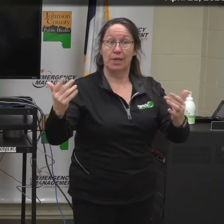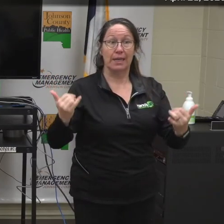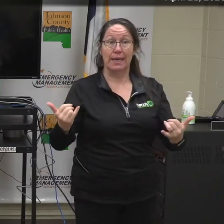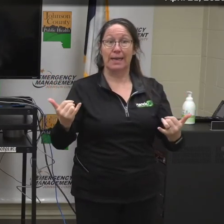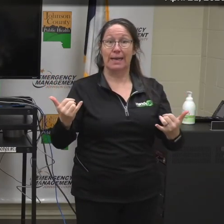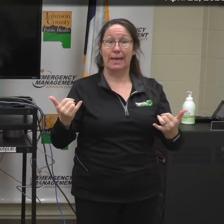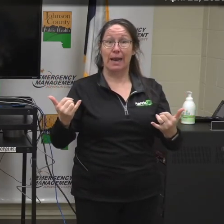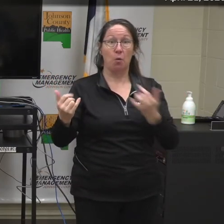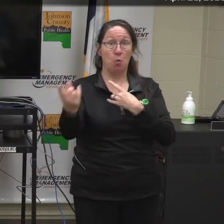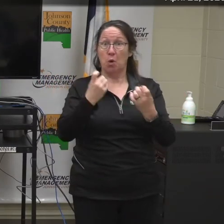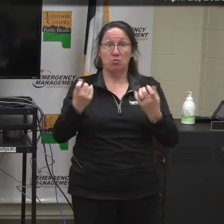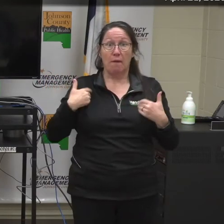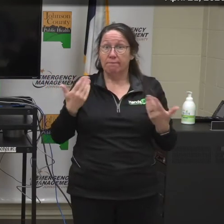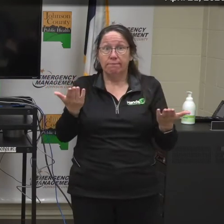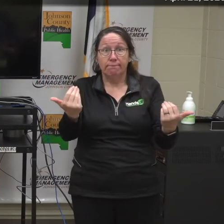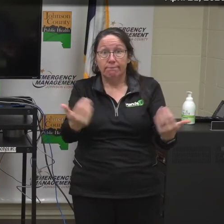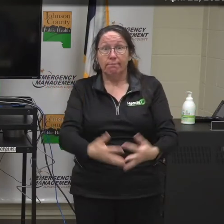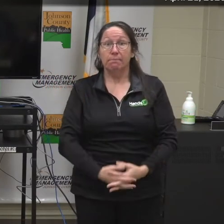take any questions.